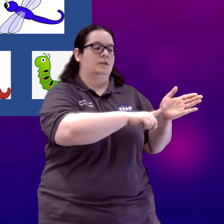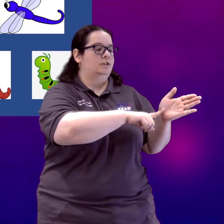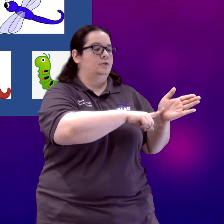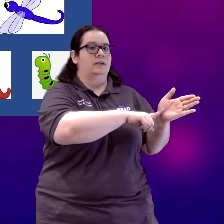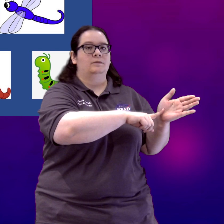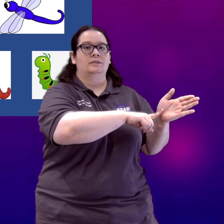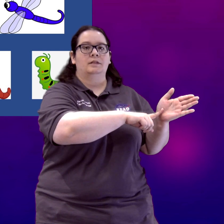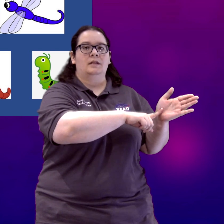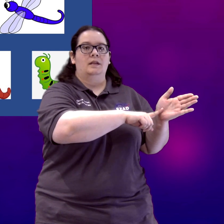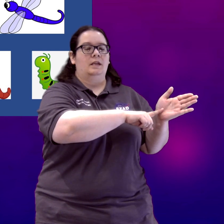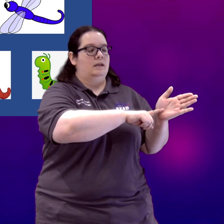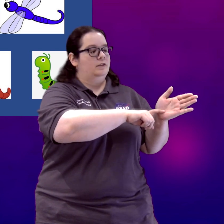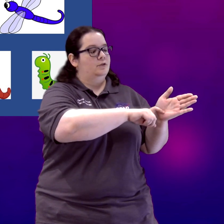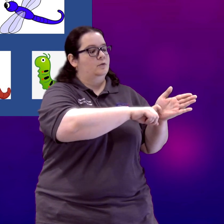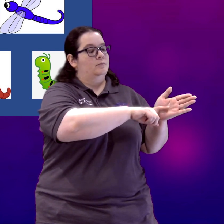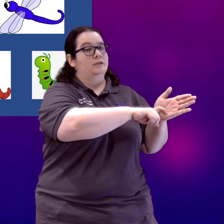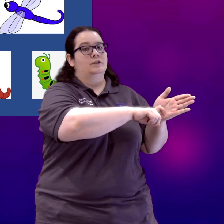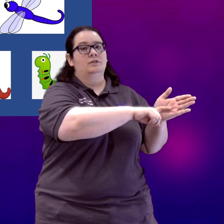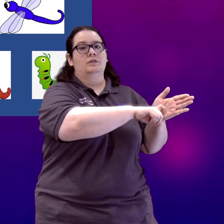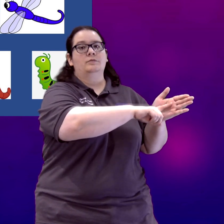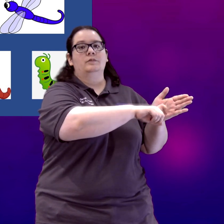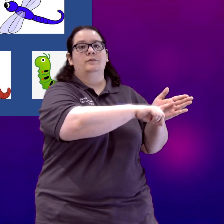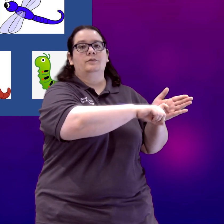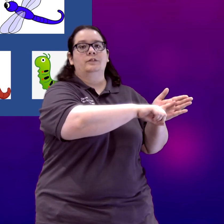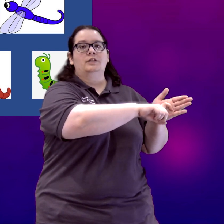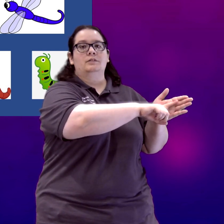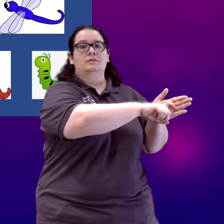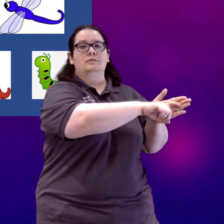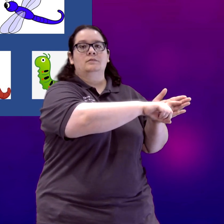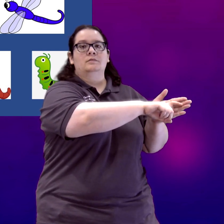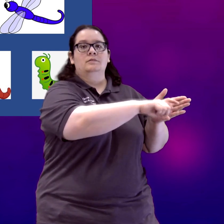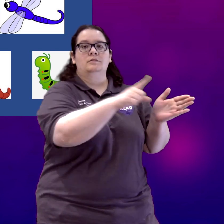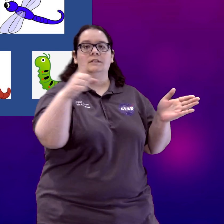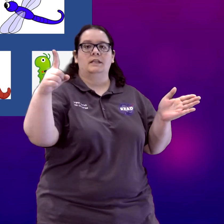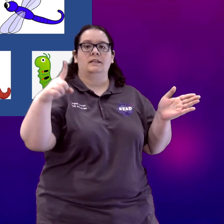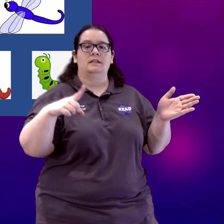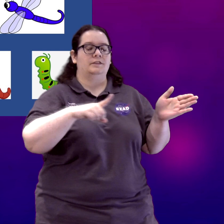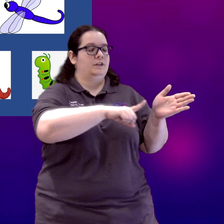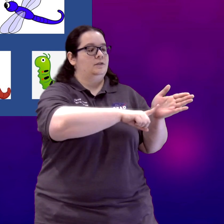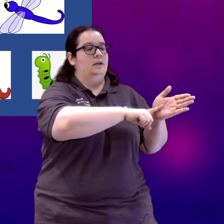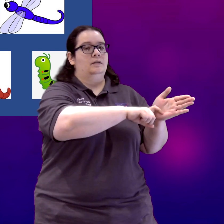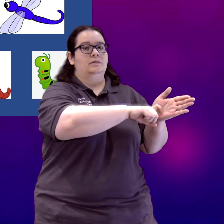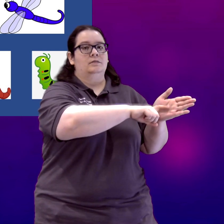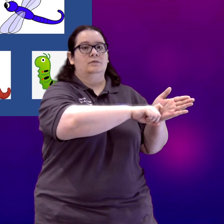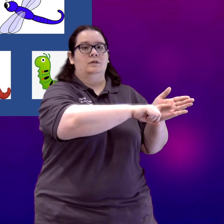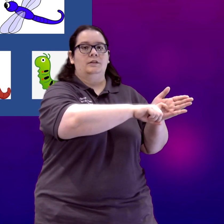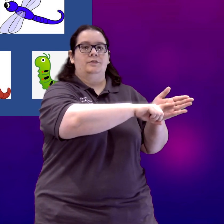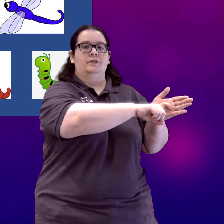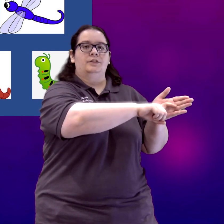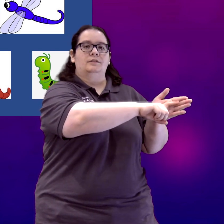underground and your worm is just going to move through the dirt. Just take an index finger and crawl it through the dirt.